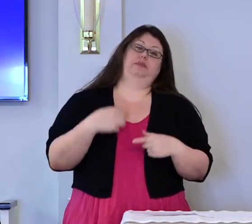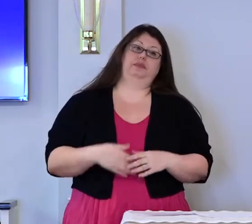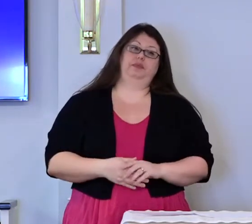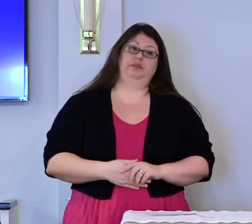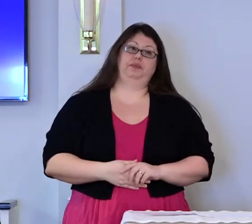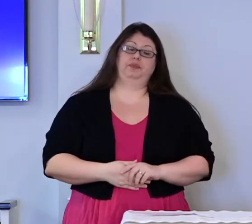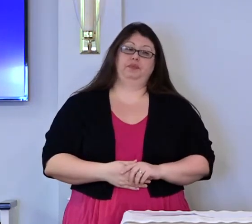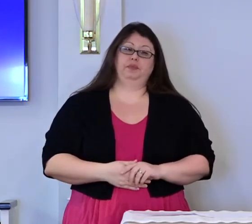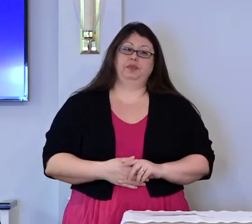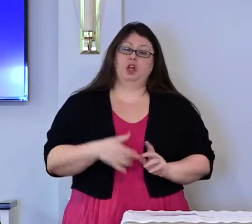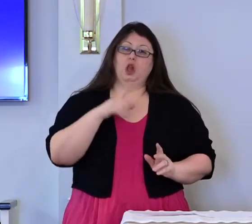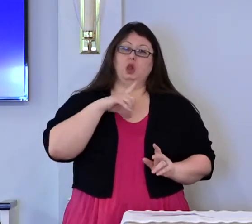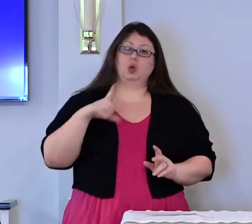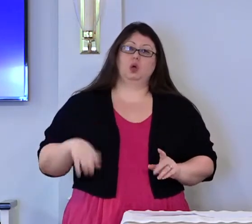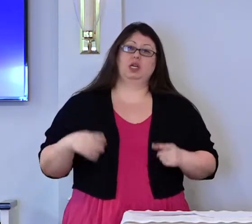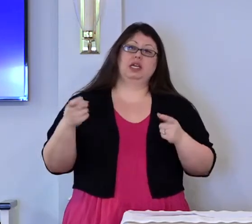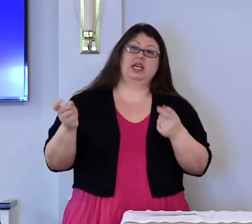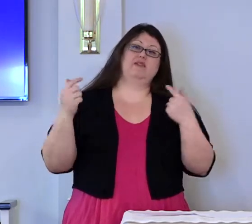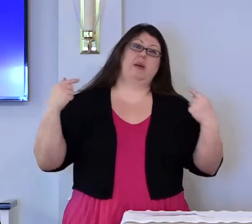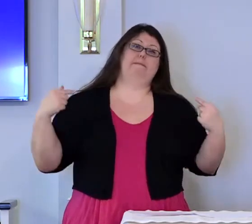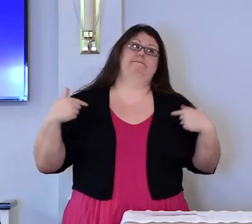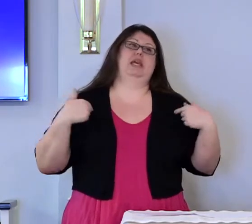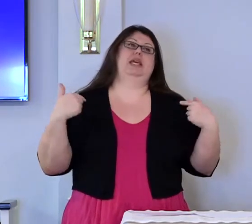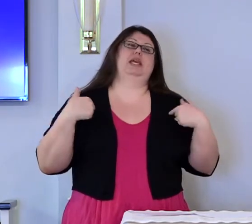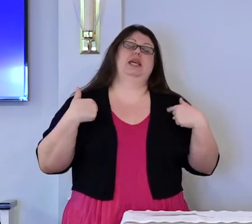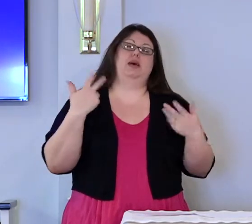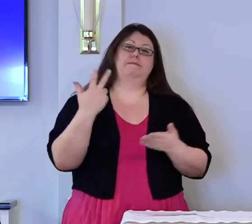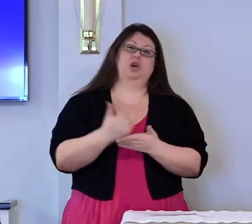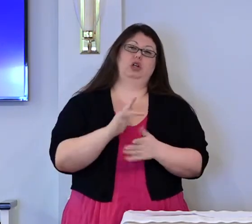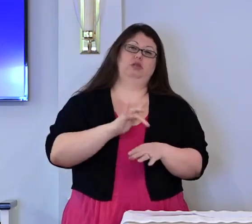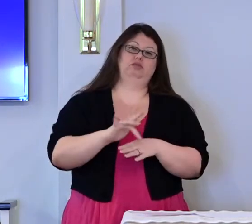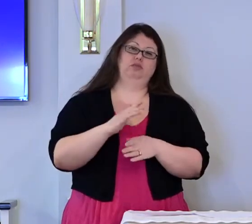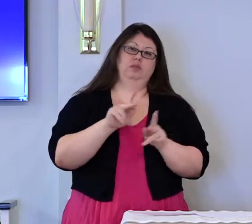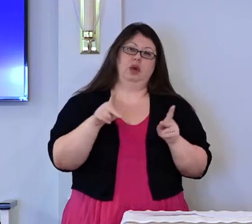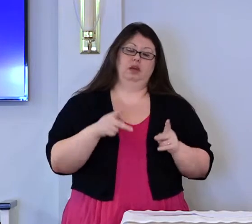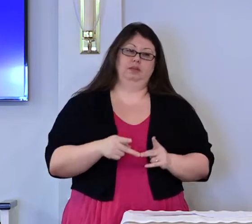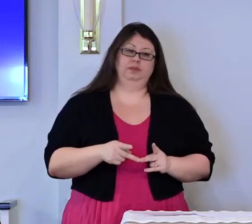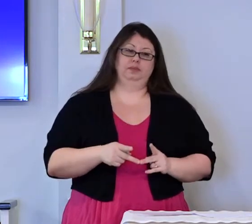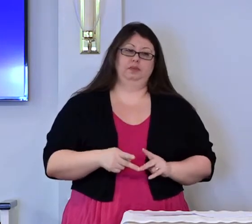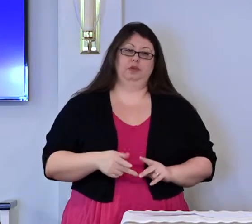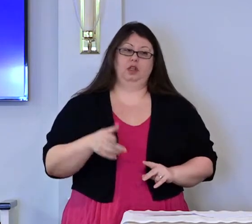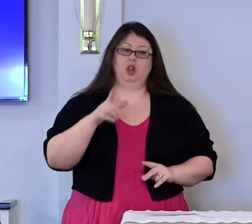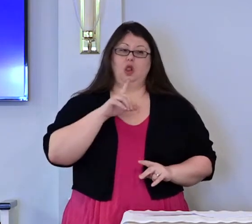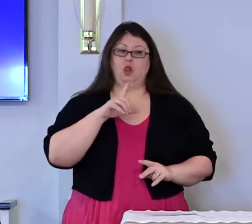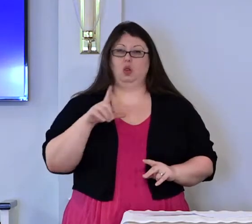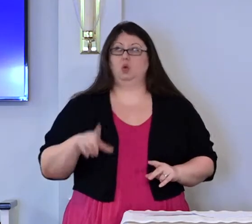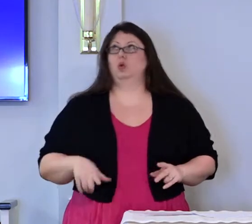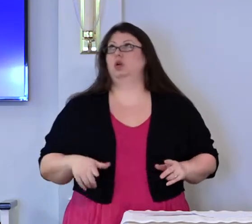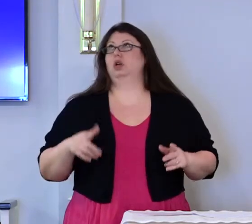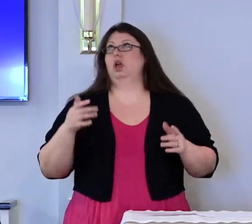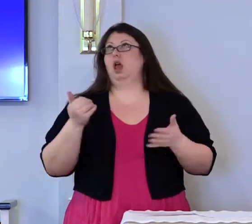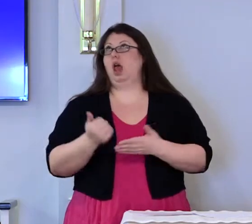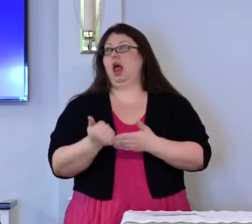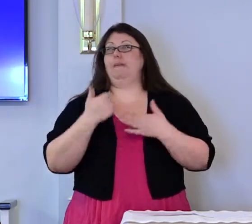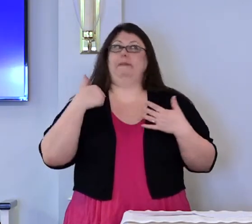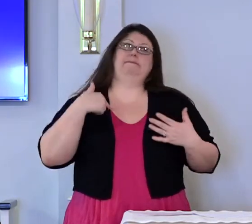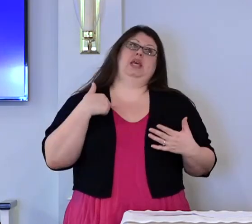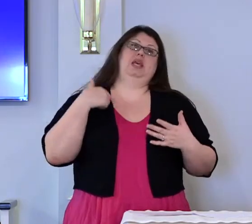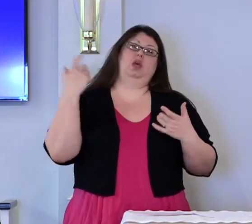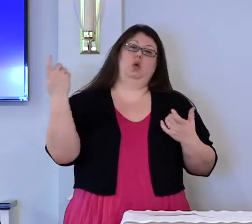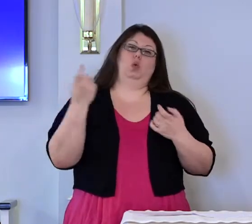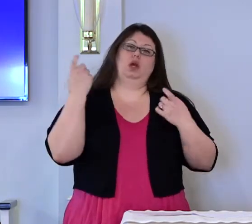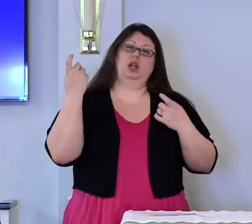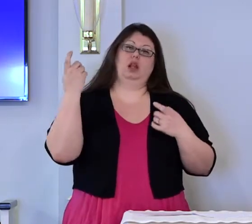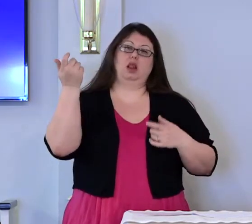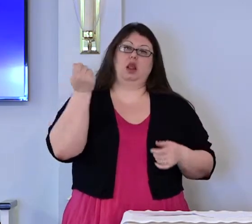Lord, give me a parking space. Lord, help me win the lottery.